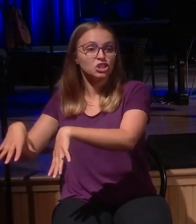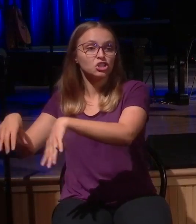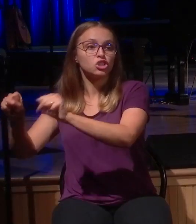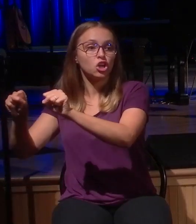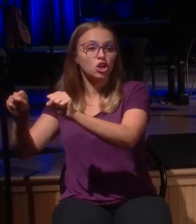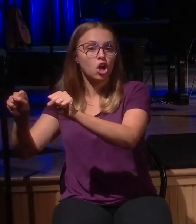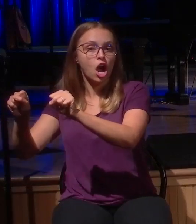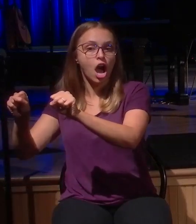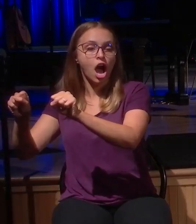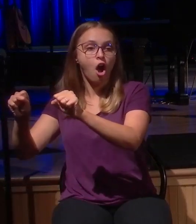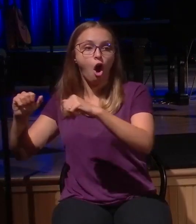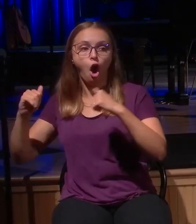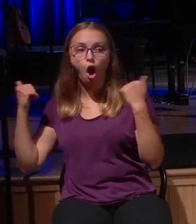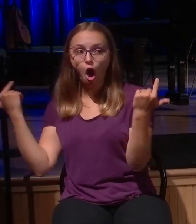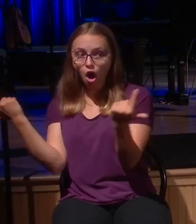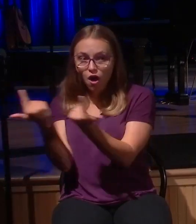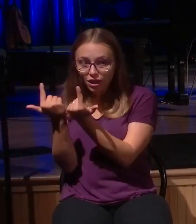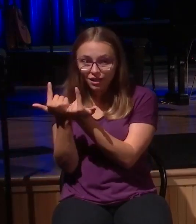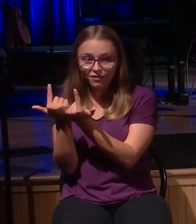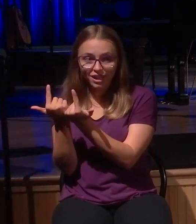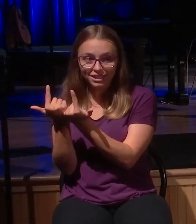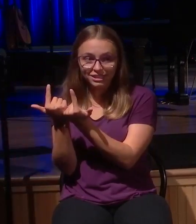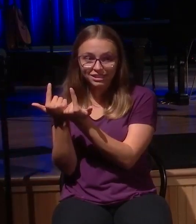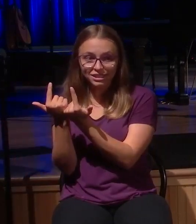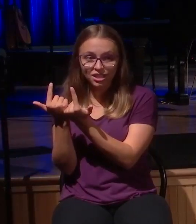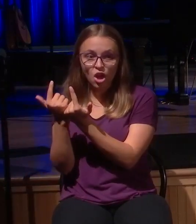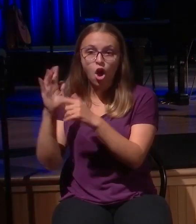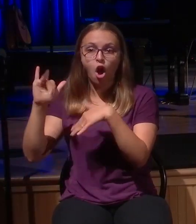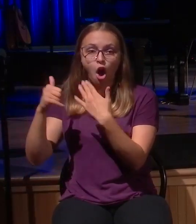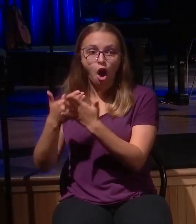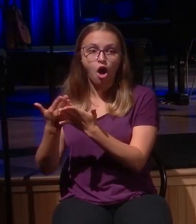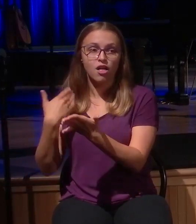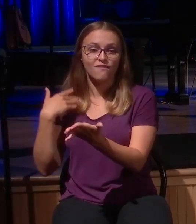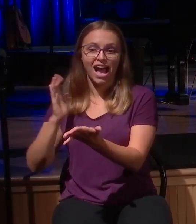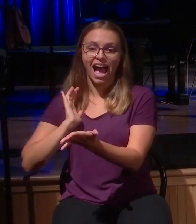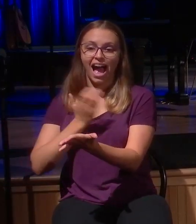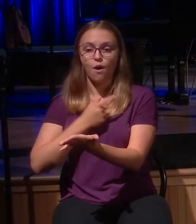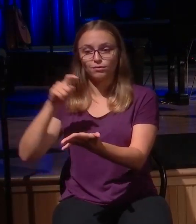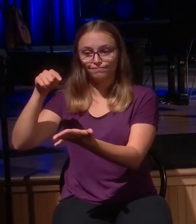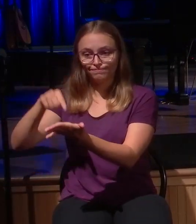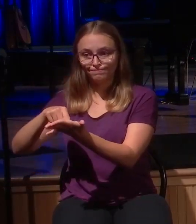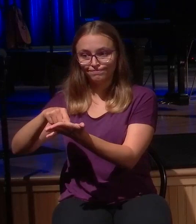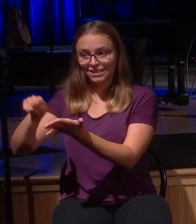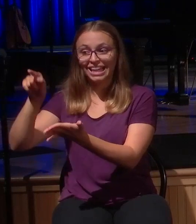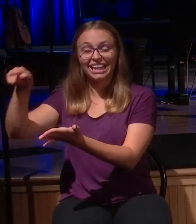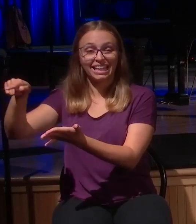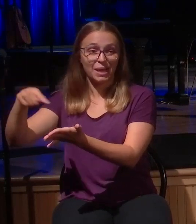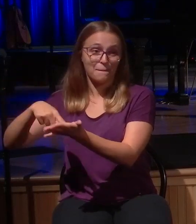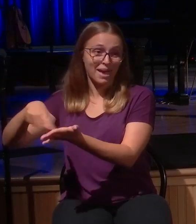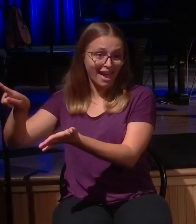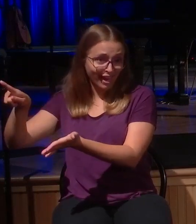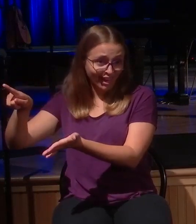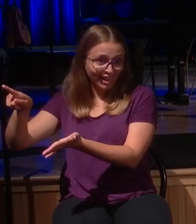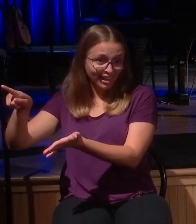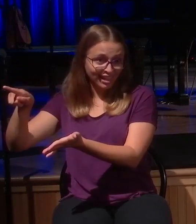us all. Upon him was laid our sin. Upon him was laid our iniquity, and he became the Savior of the sheep.